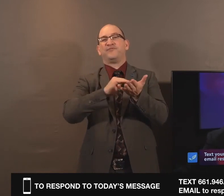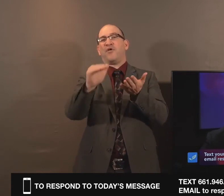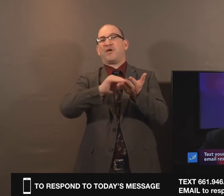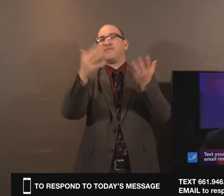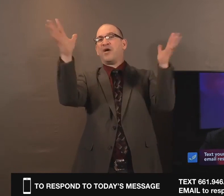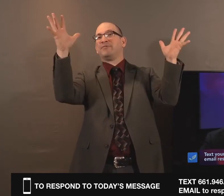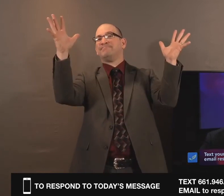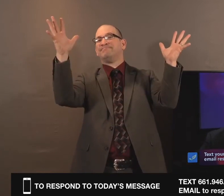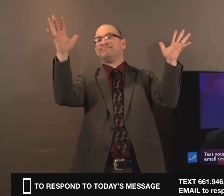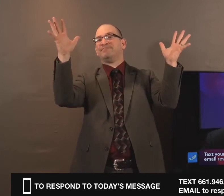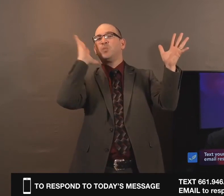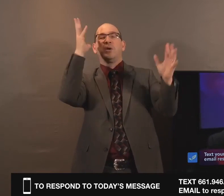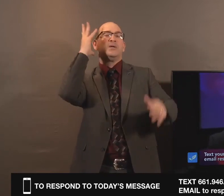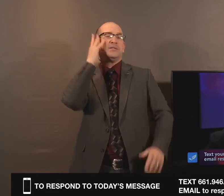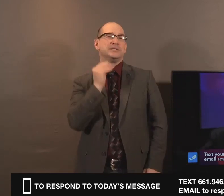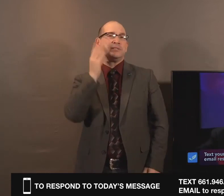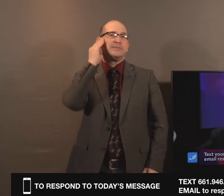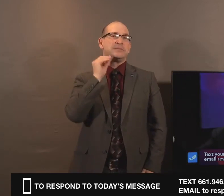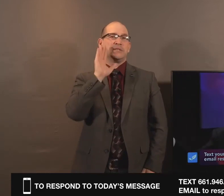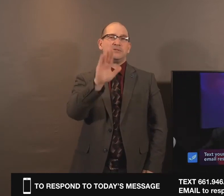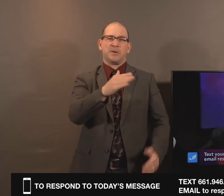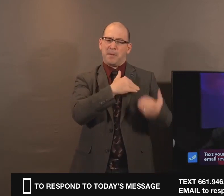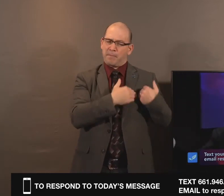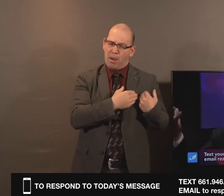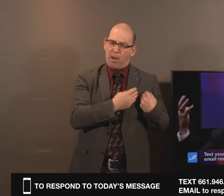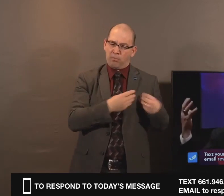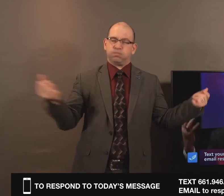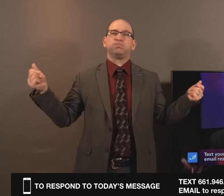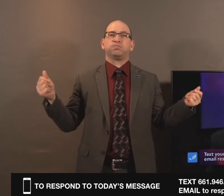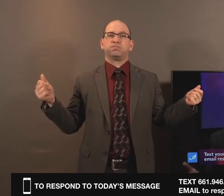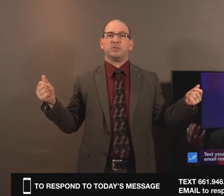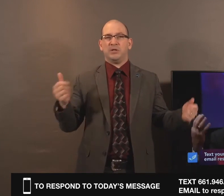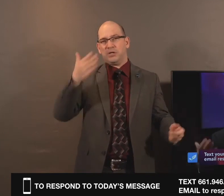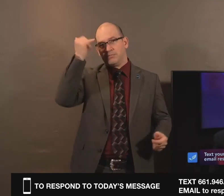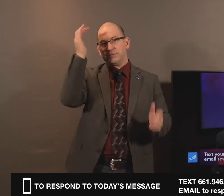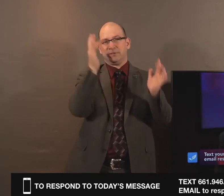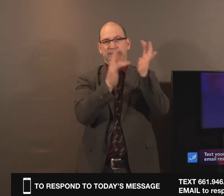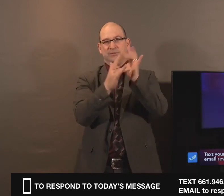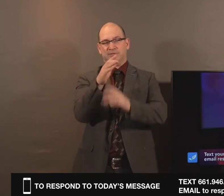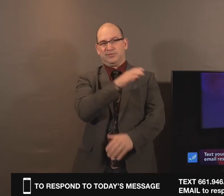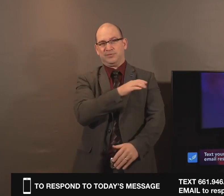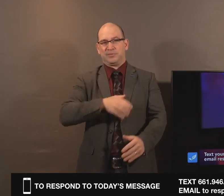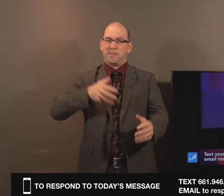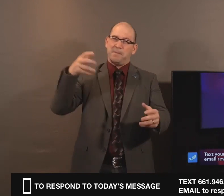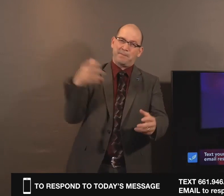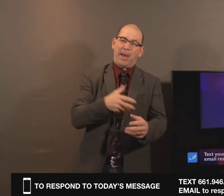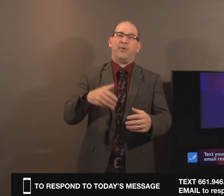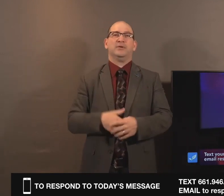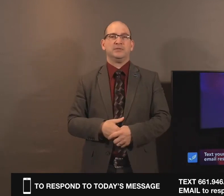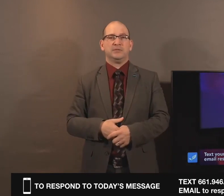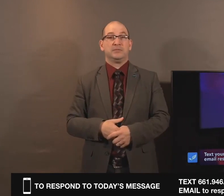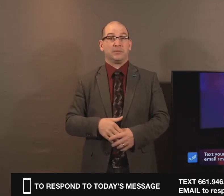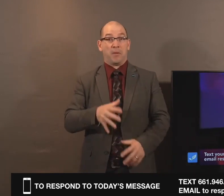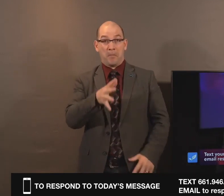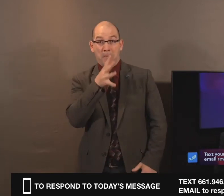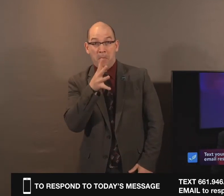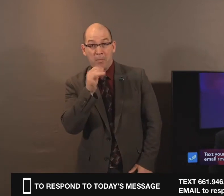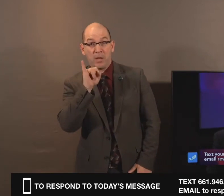You'll experience the burdens being lifted by the power of Calvary. And moms, if you've already been